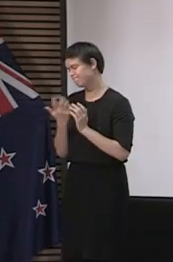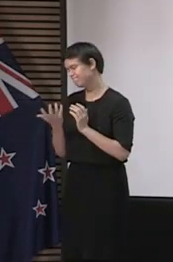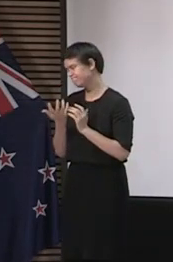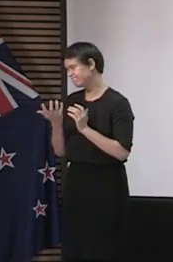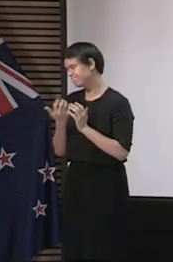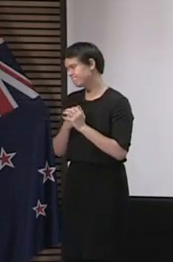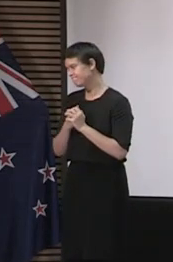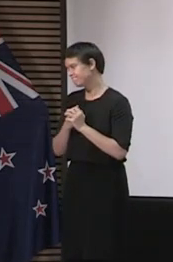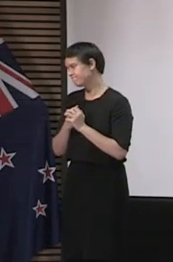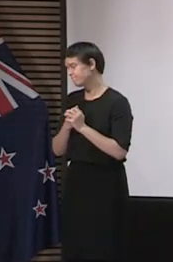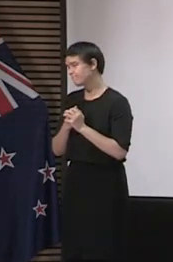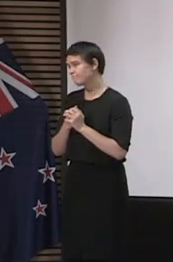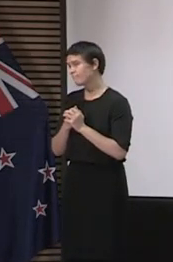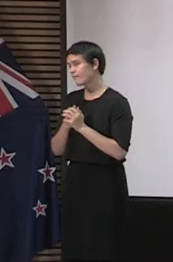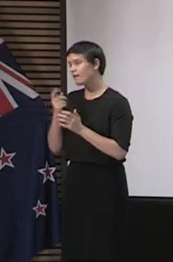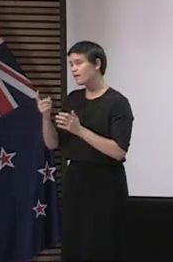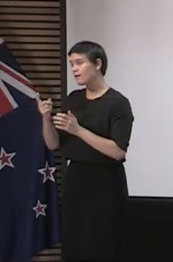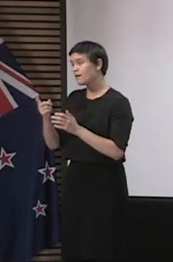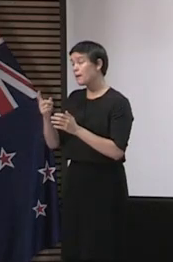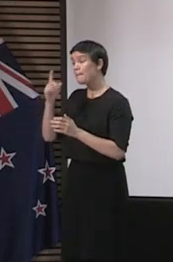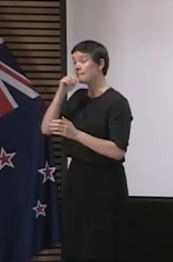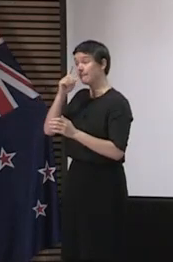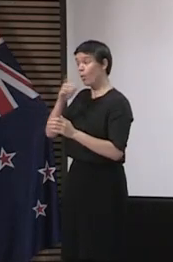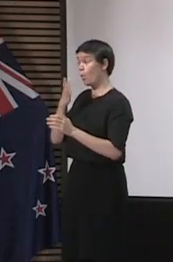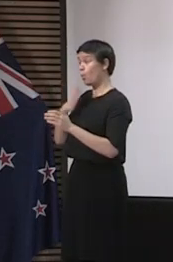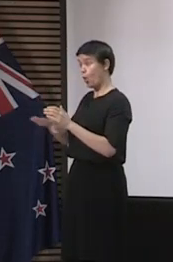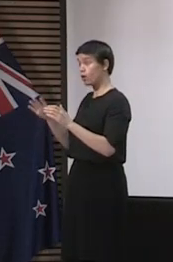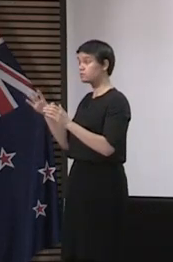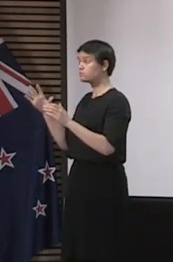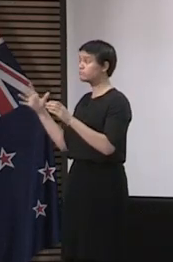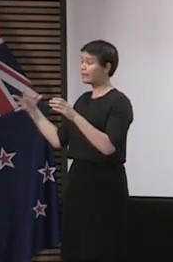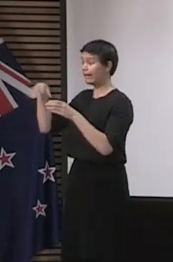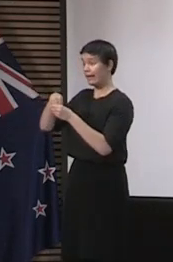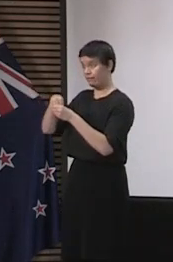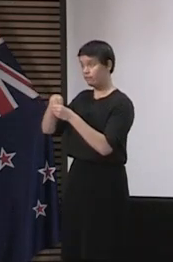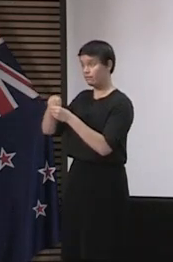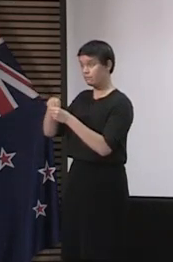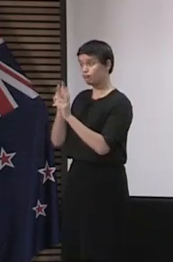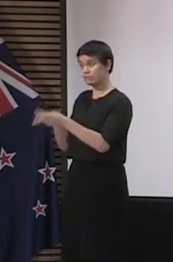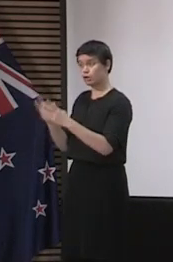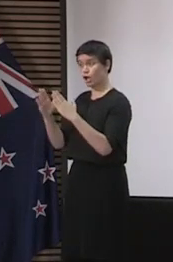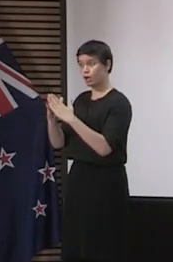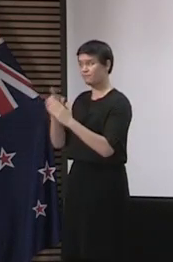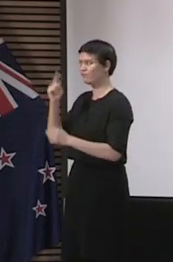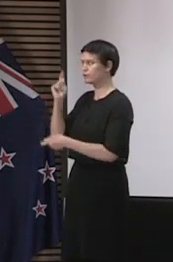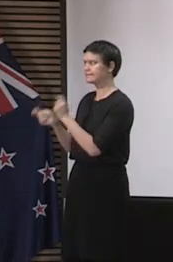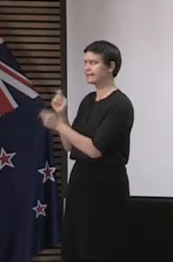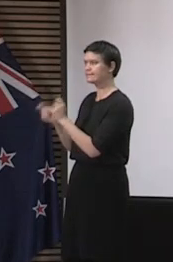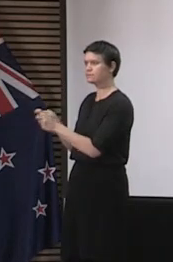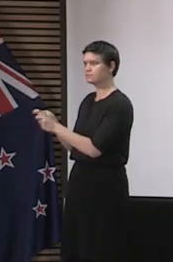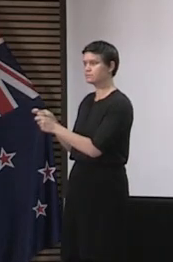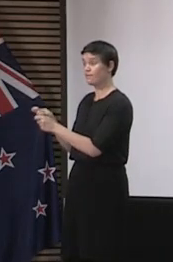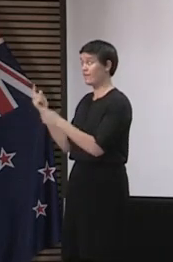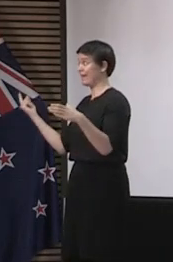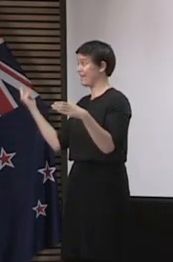not just testing of people before they are admitted but given they all go into isolation for 14 days and the pattern we have seen here is with